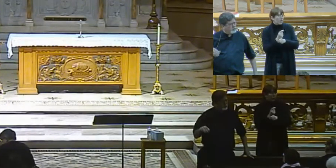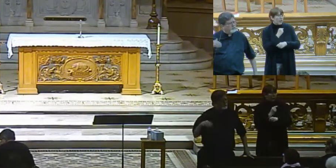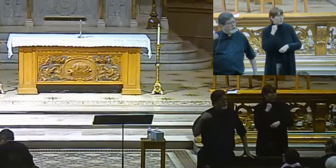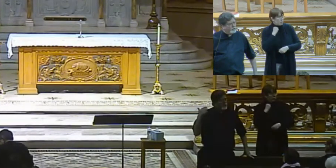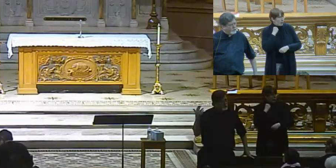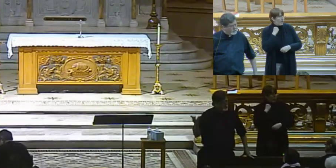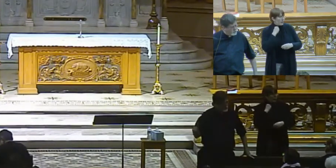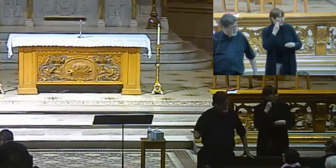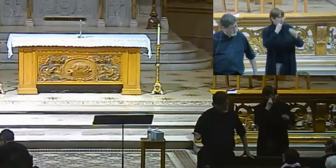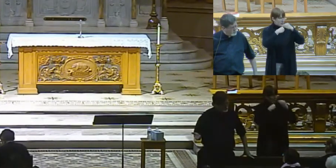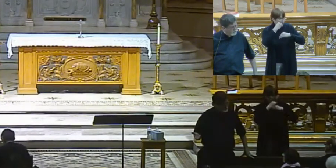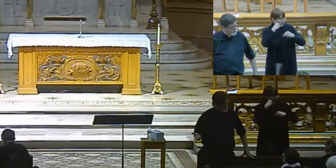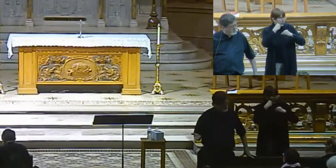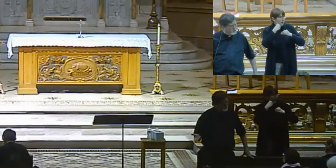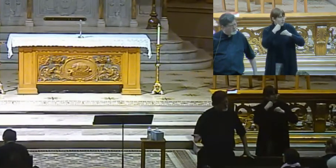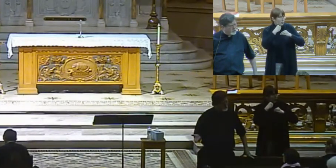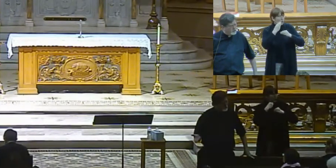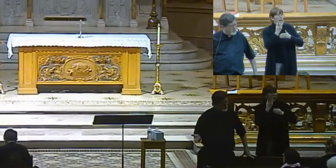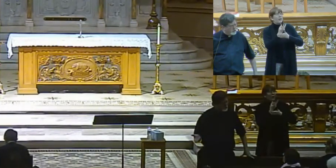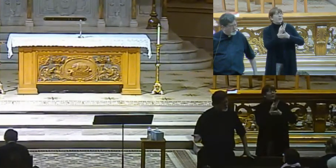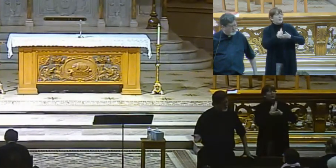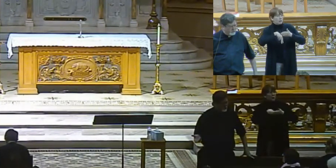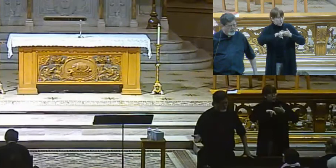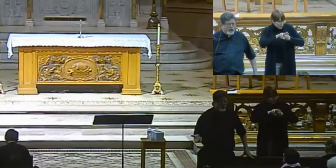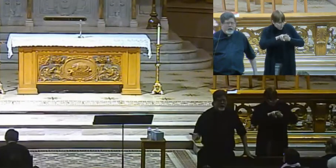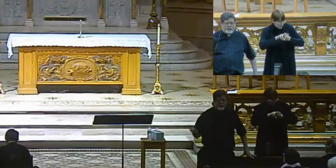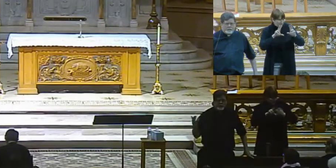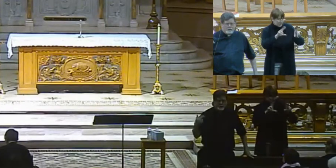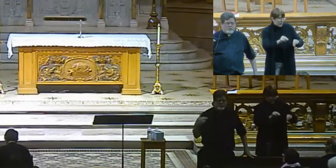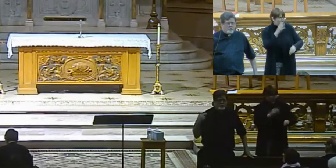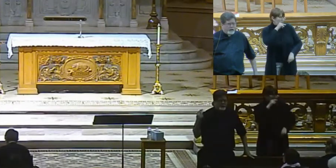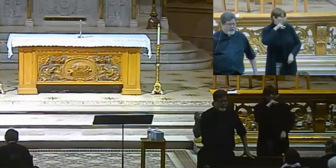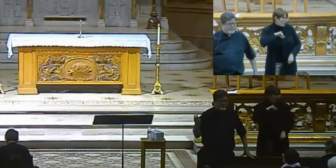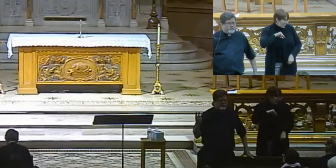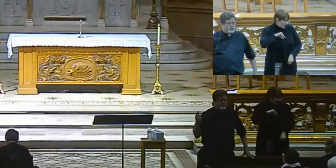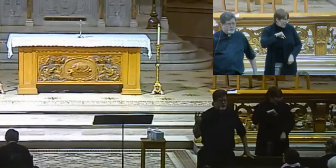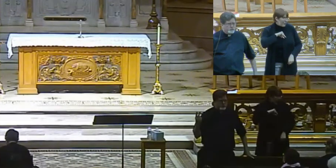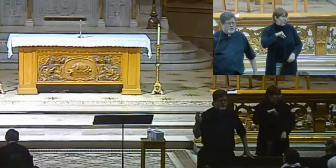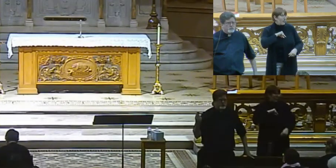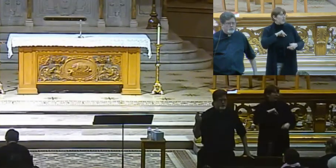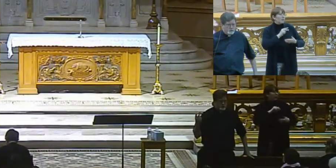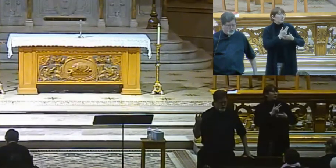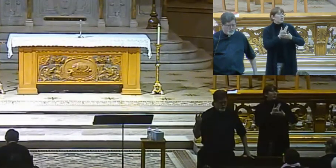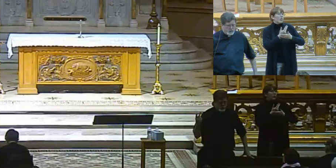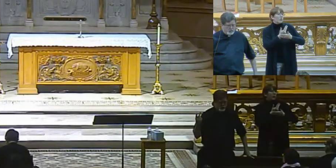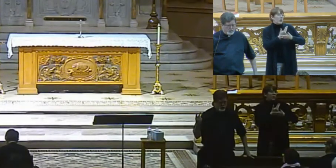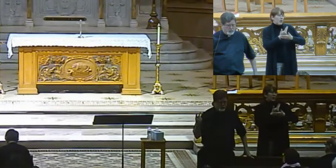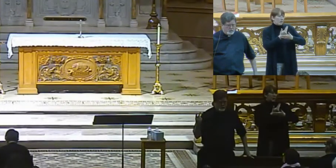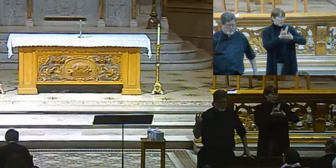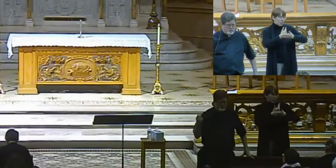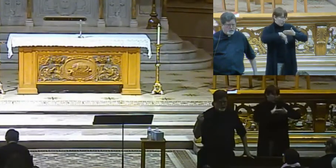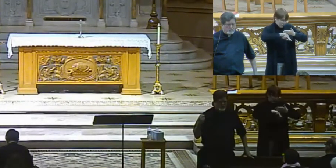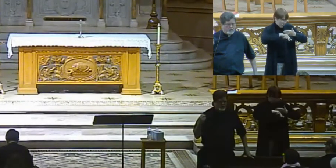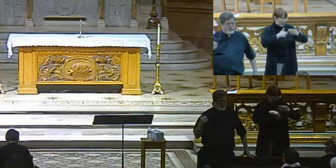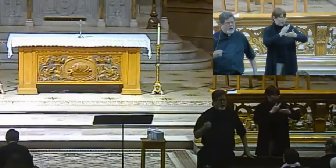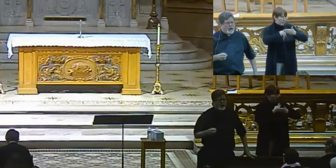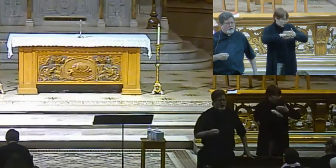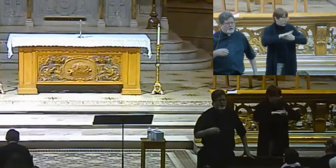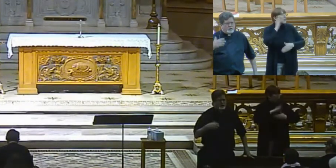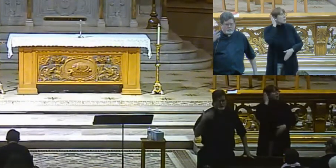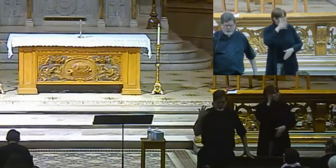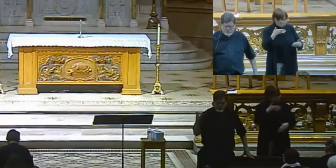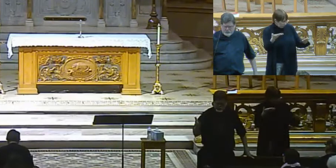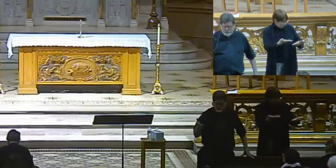dinner. The following Thursday we will not meet because that's Thanksgiving. And then we will be back for two Thursdays. All right? We will talk about